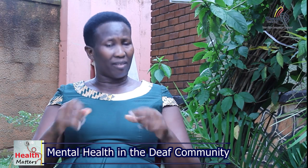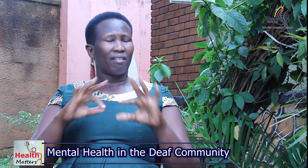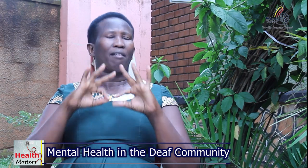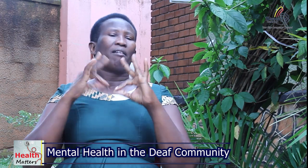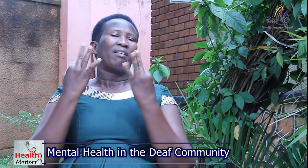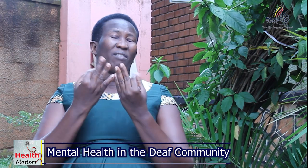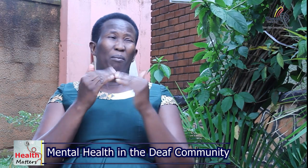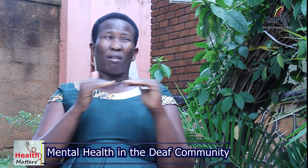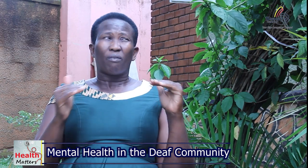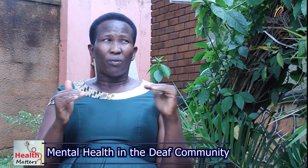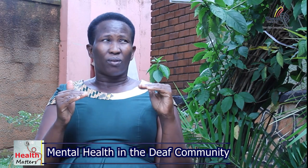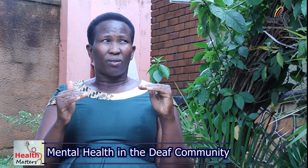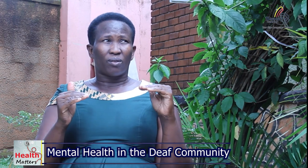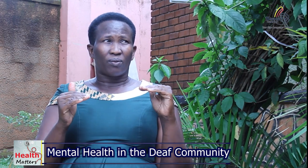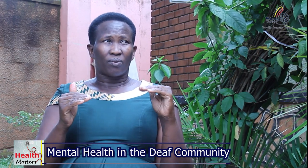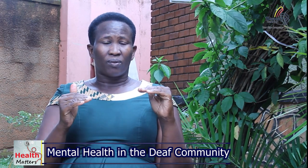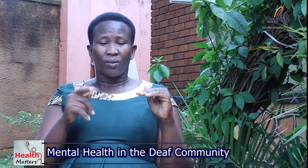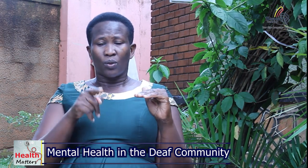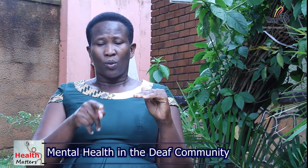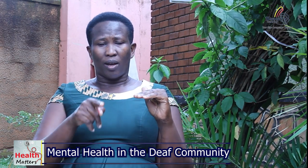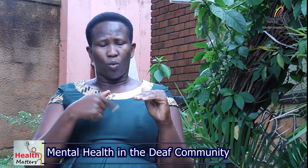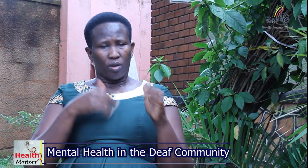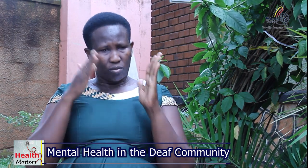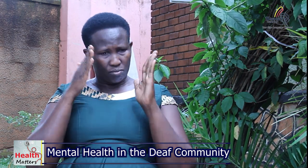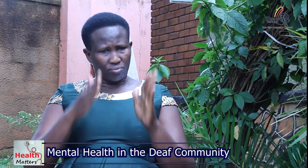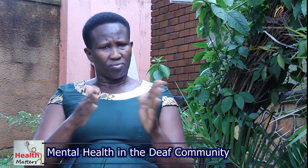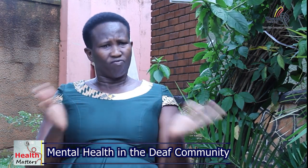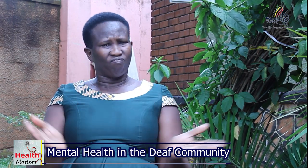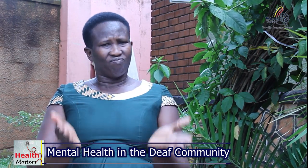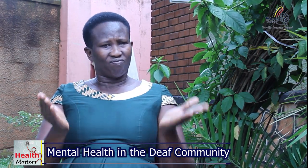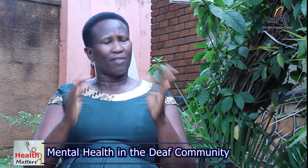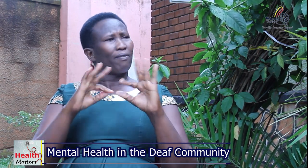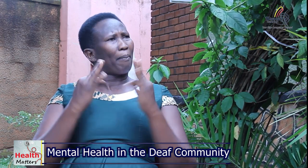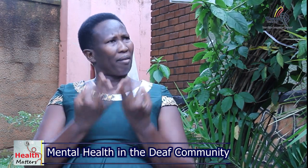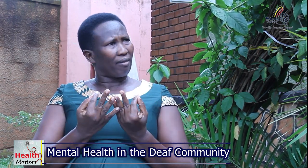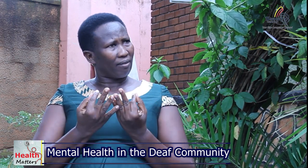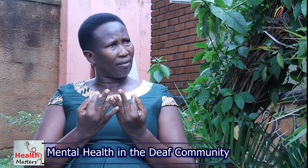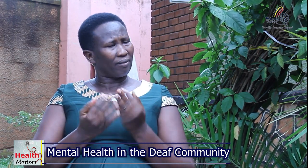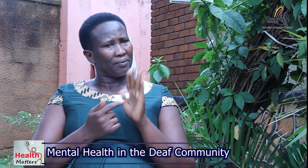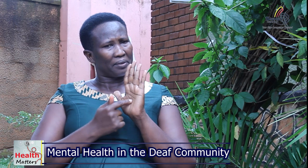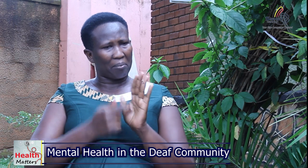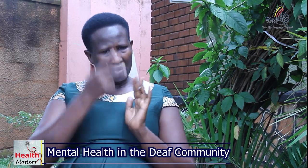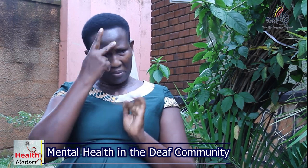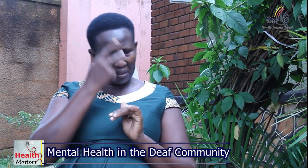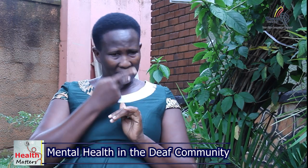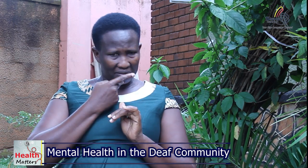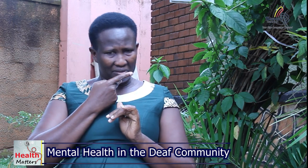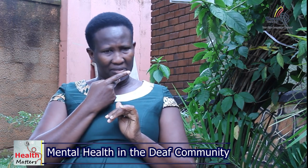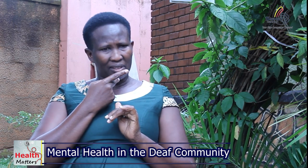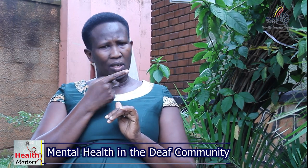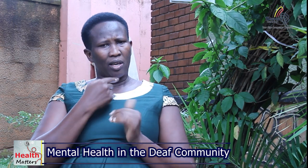want to get to know in the left at the family level want to focus on encouraging parents